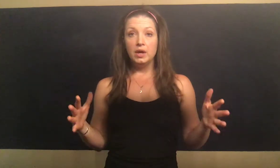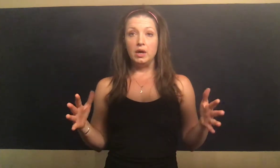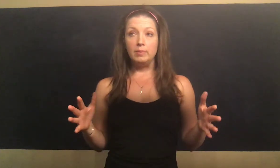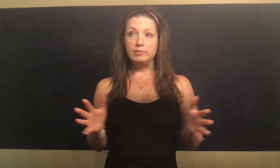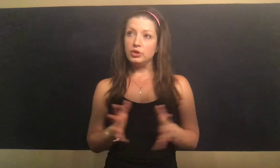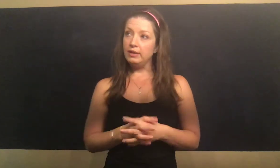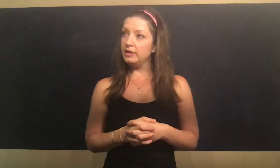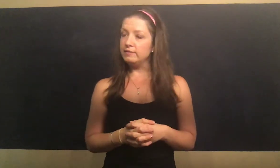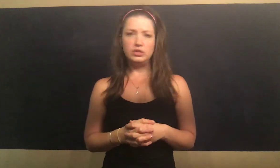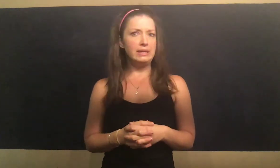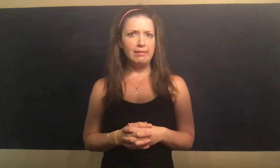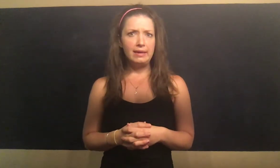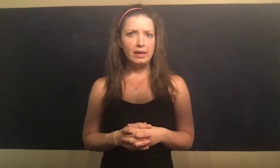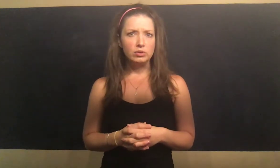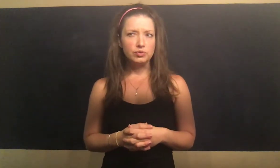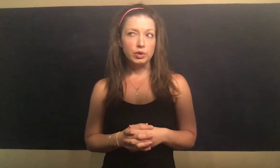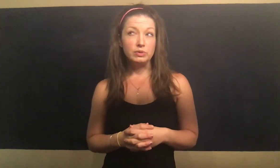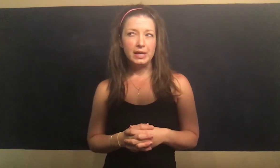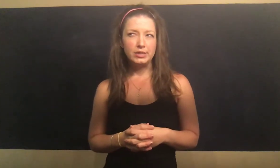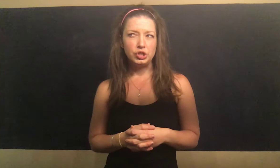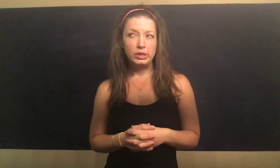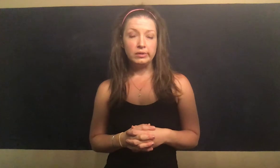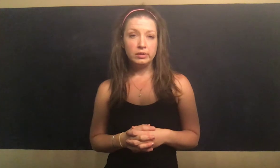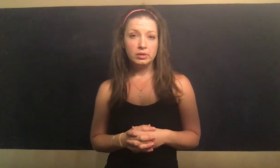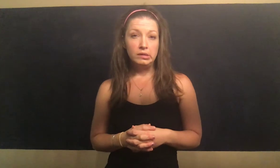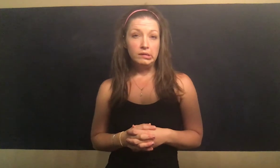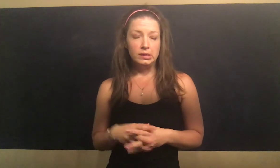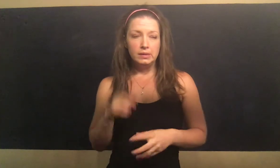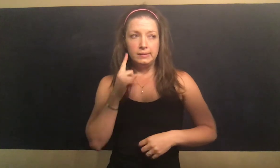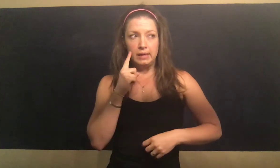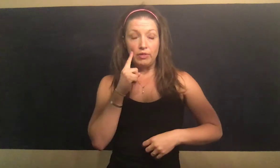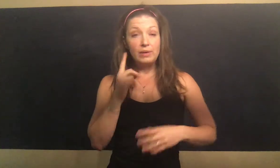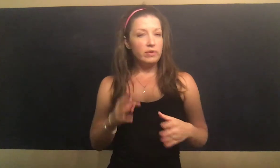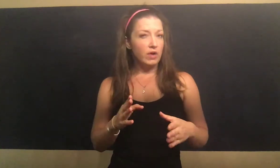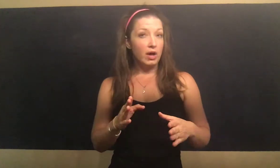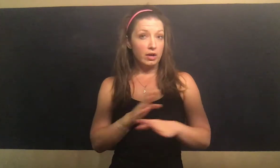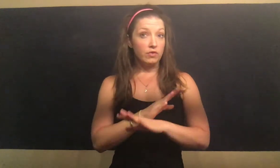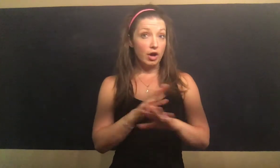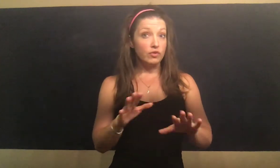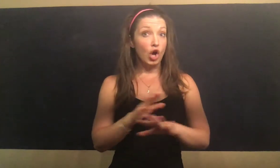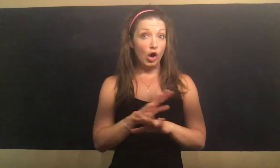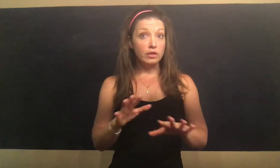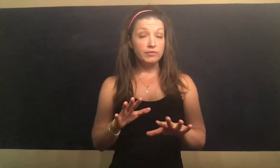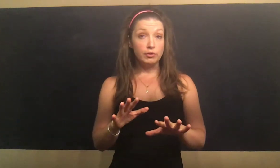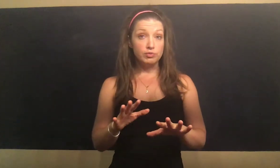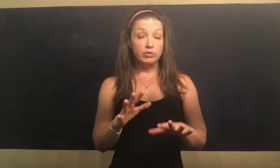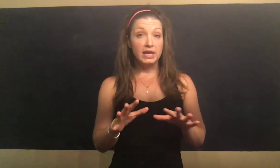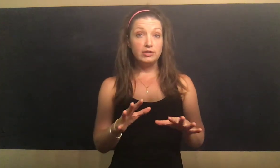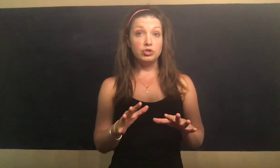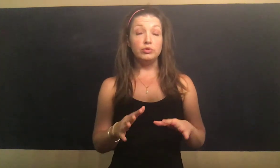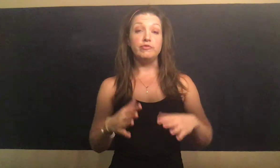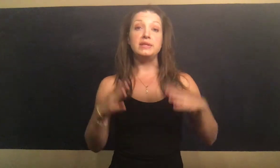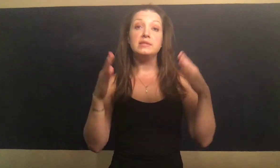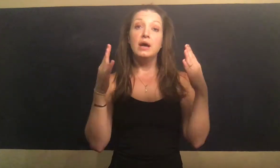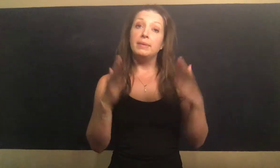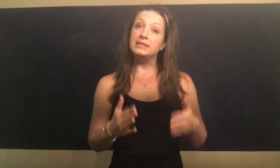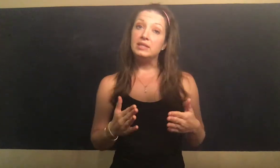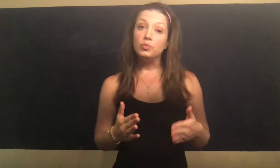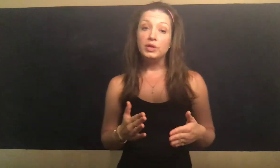I'm trying to think if there's anything else, rotation. I think we've covered all of those rotational movements, but I did want to